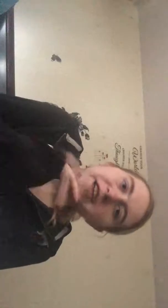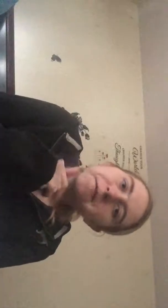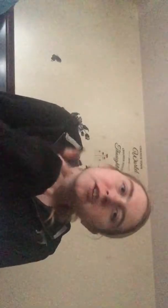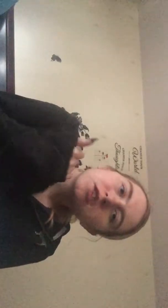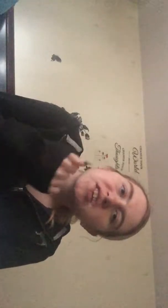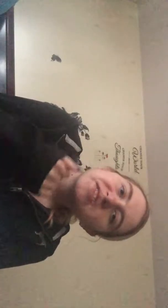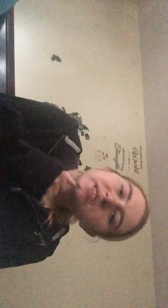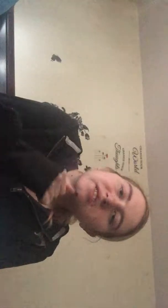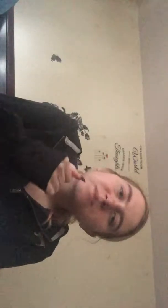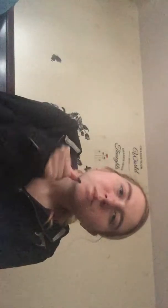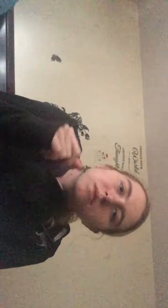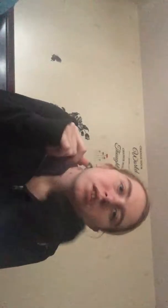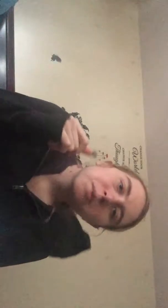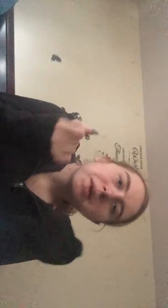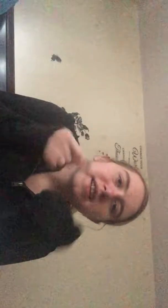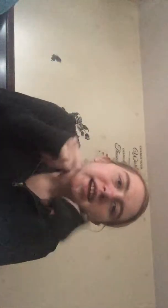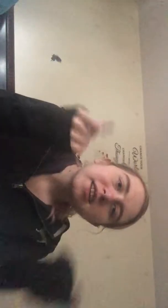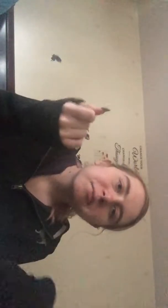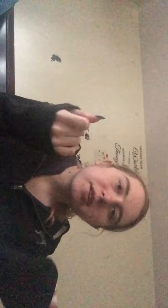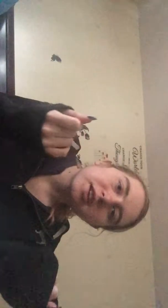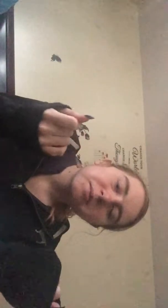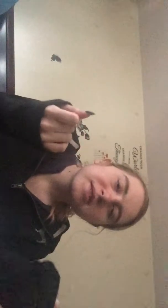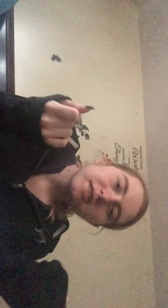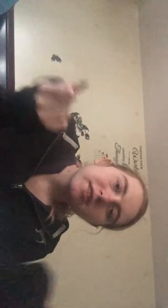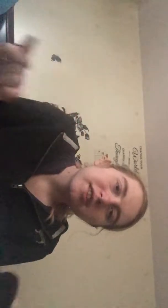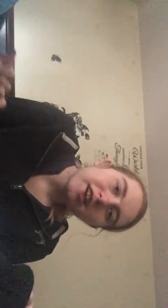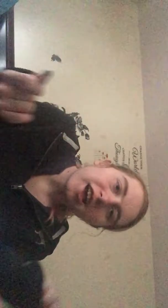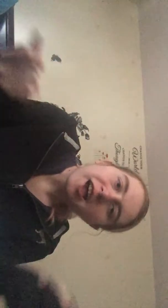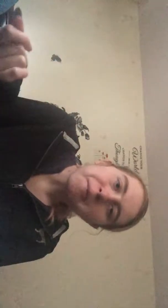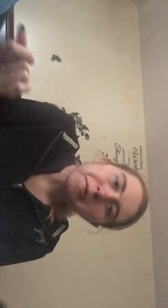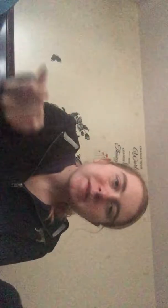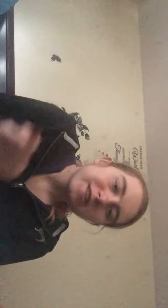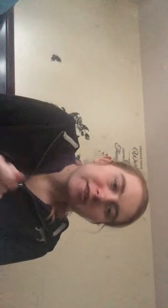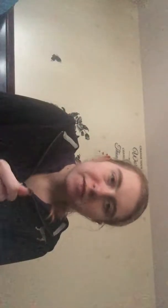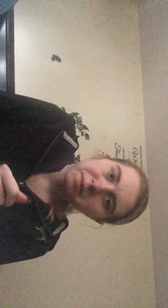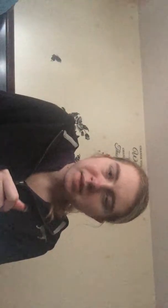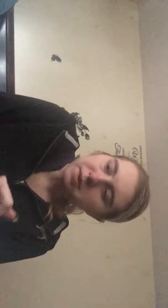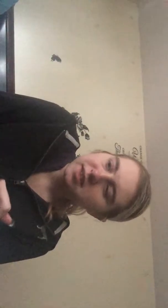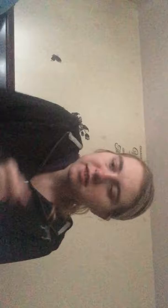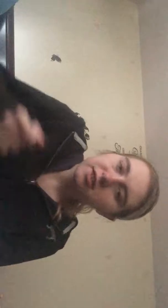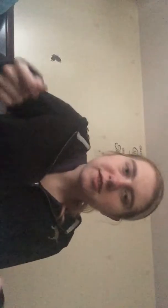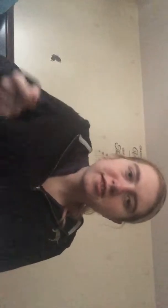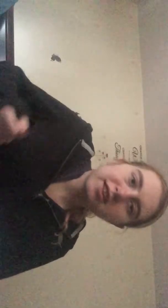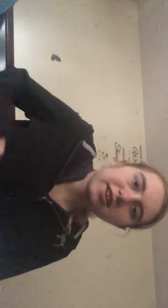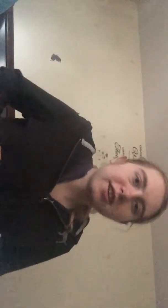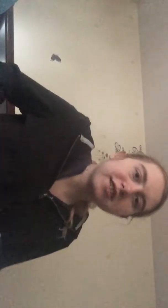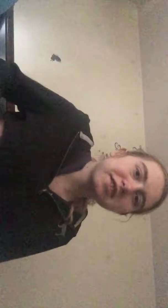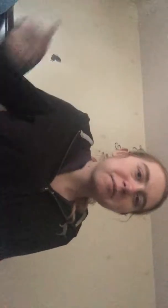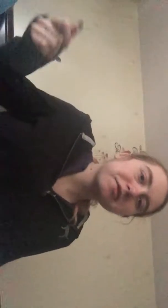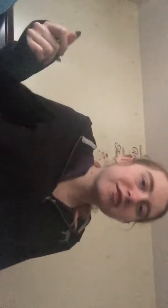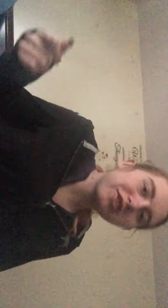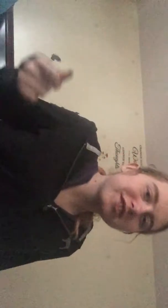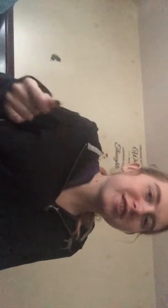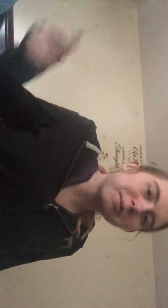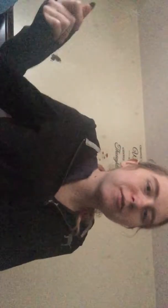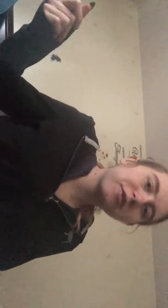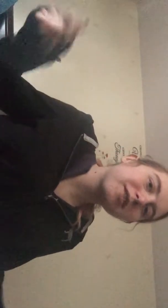hate being nice because my dad had to break it because like I'm always scared of it because my sister used to like stab herself in the stomach for